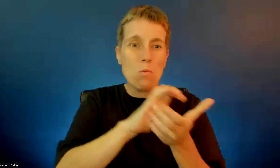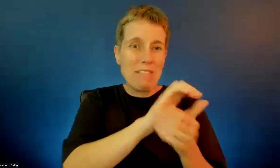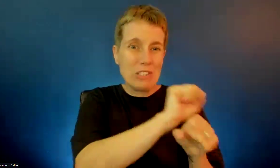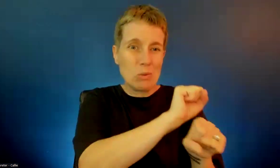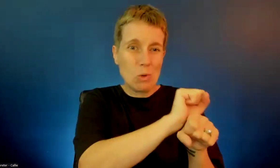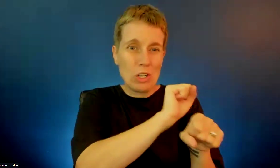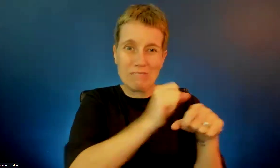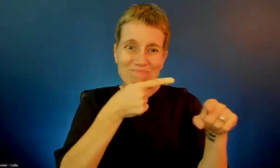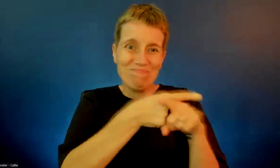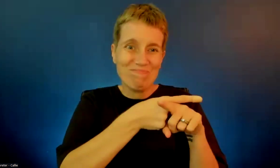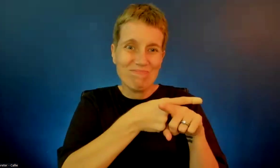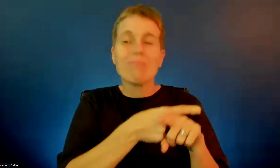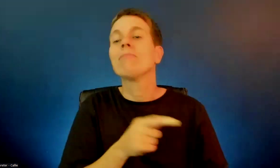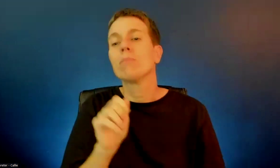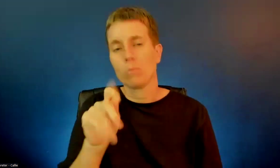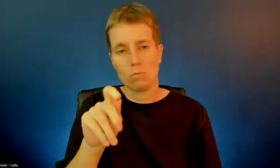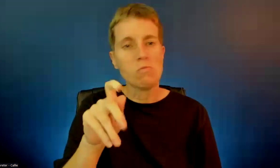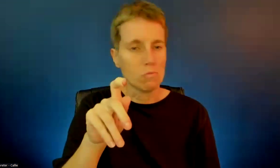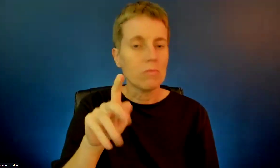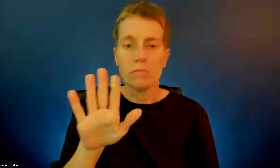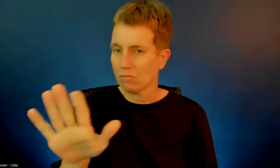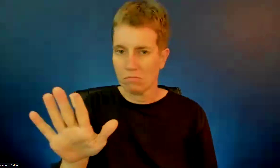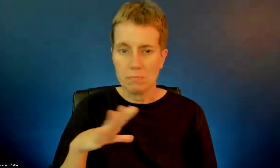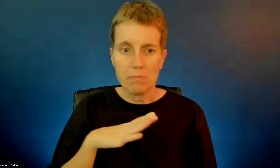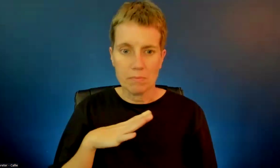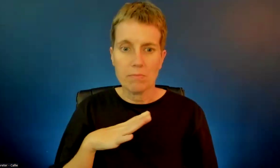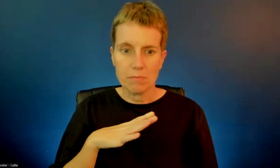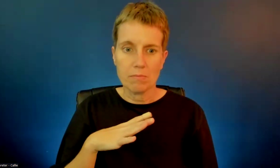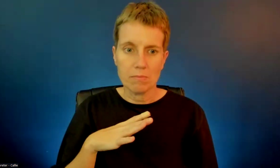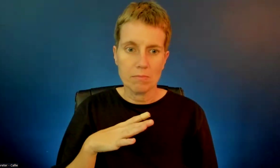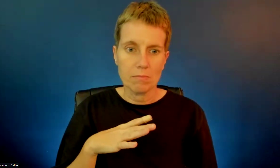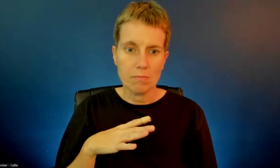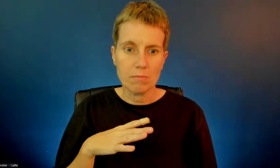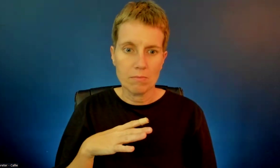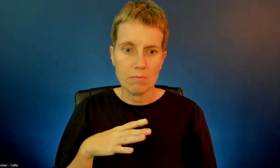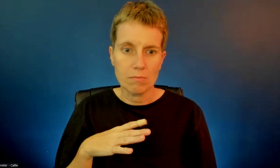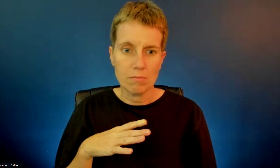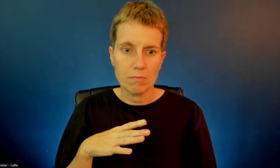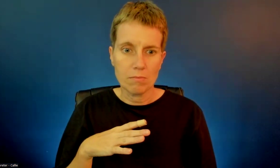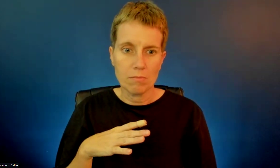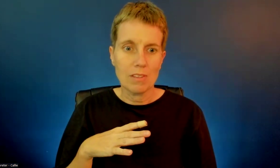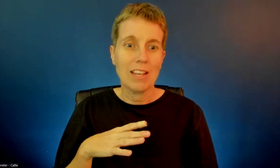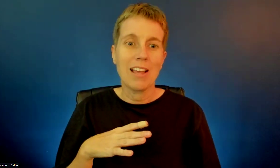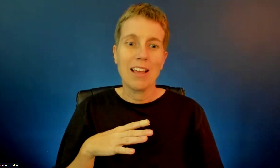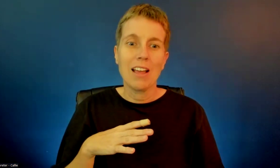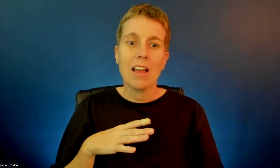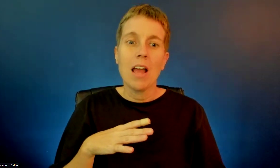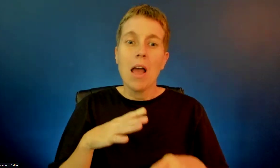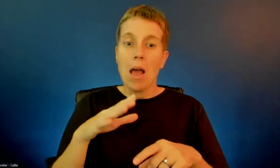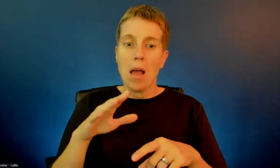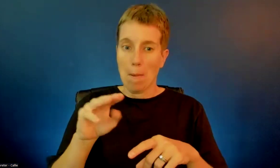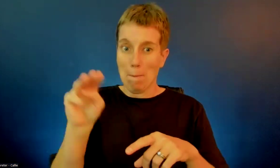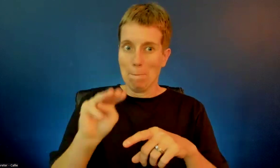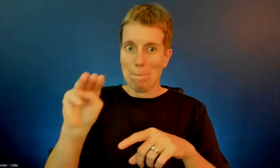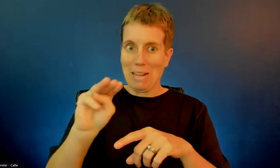a calendar real quick, because I. So any day of the week, that's right. Okay. Yeah. I did not know,